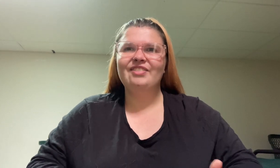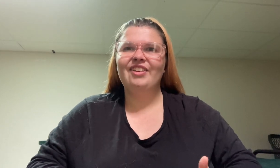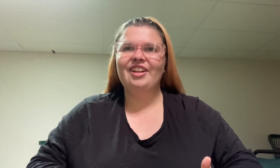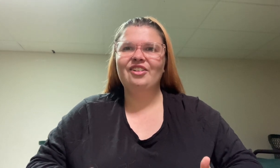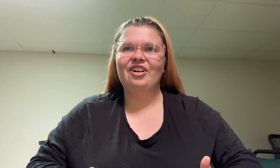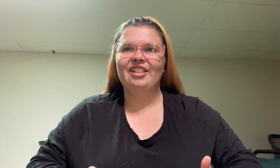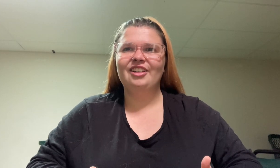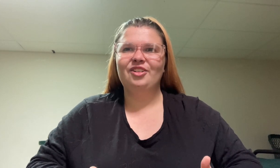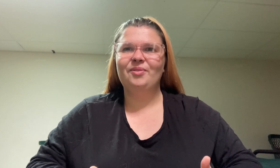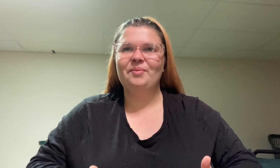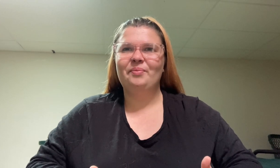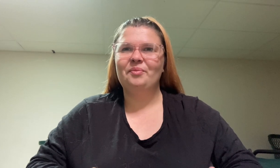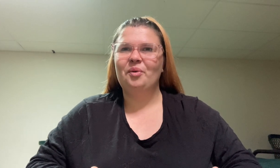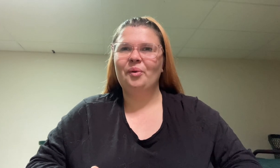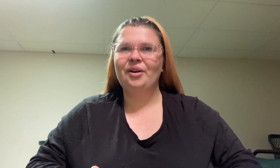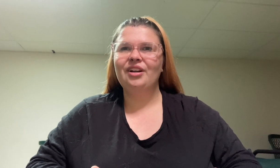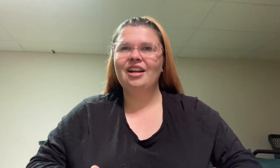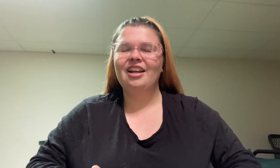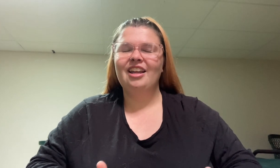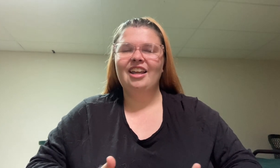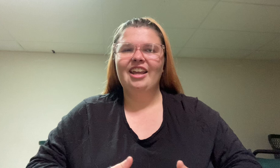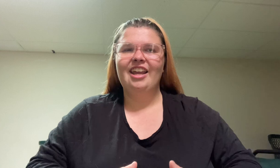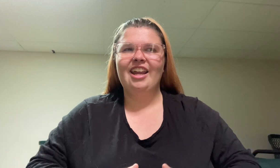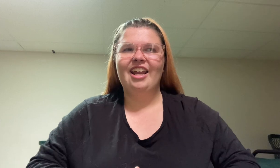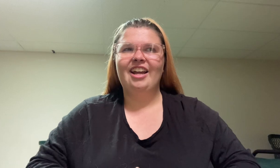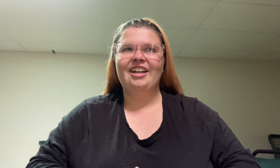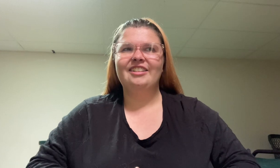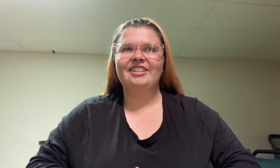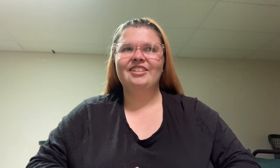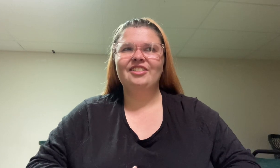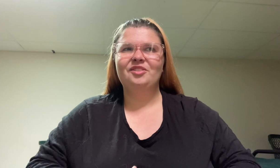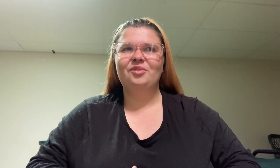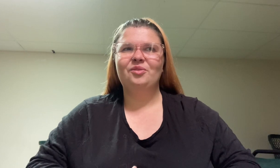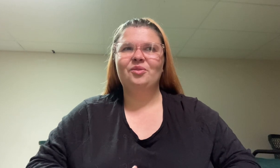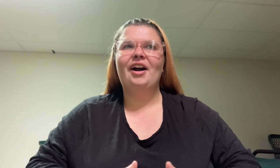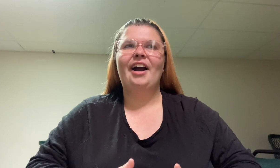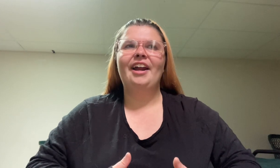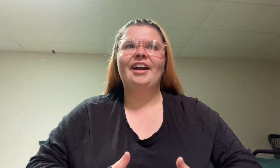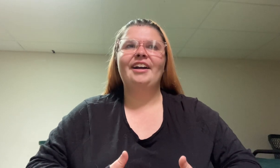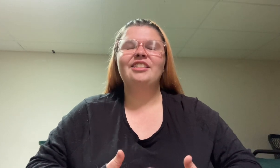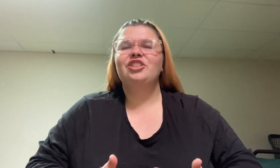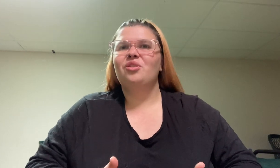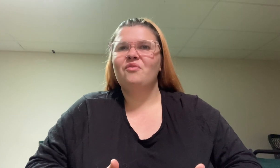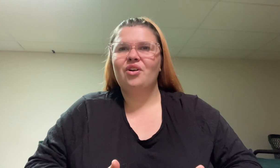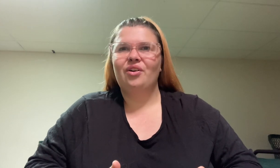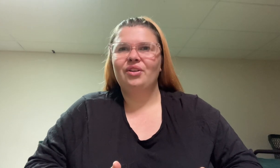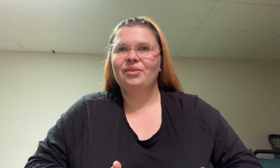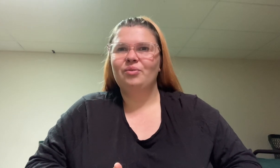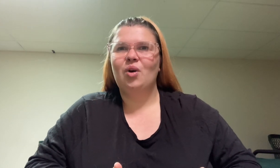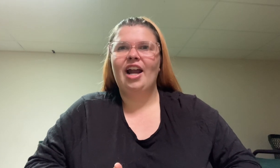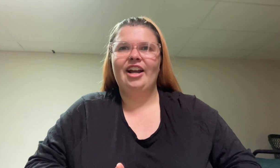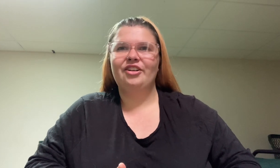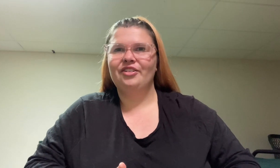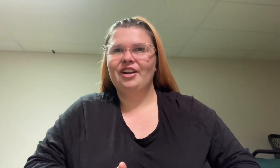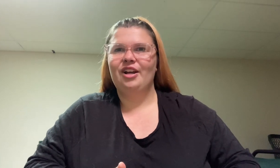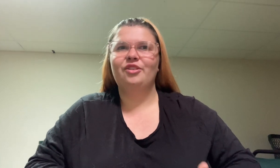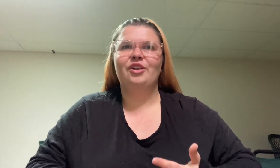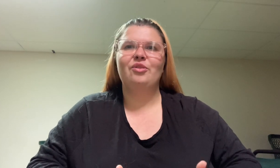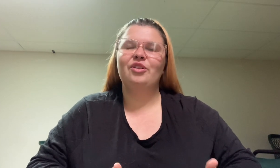video a little bit more and why, just overall why I agree with